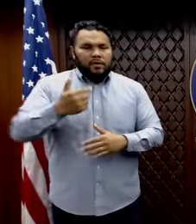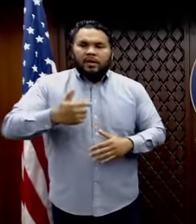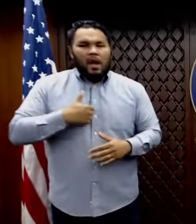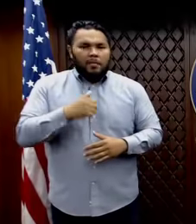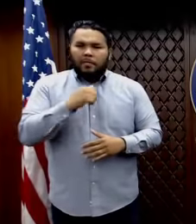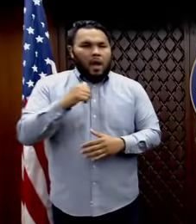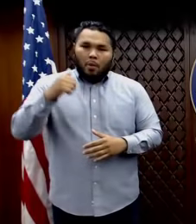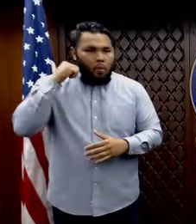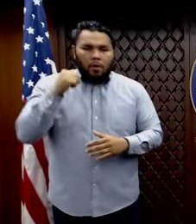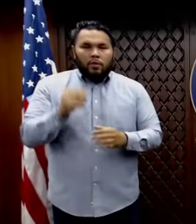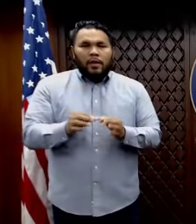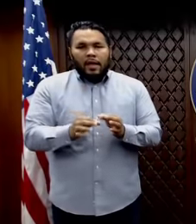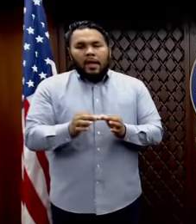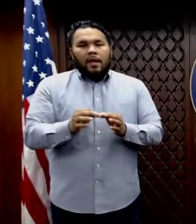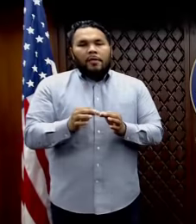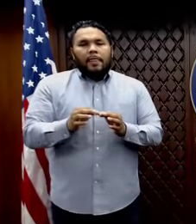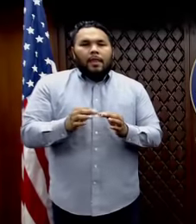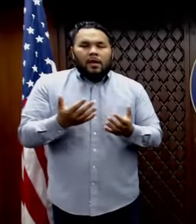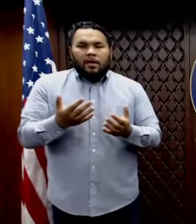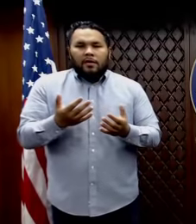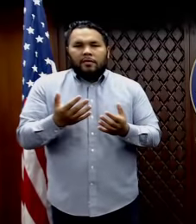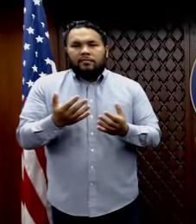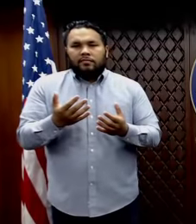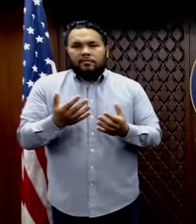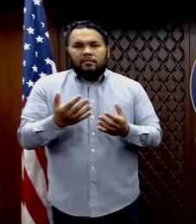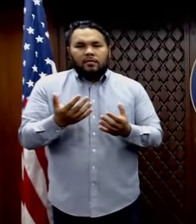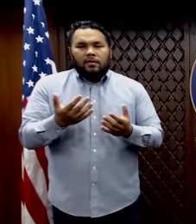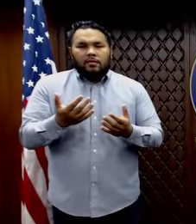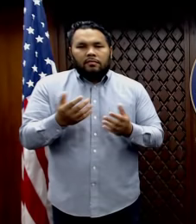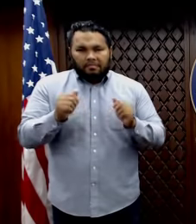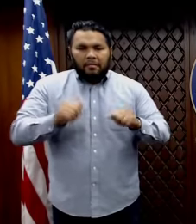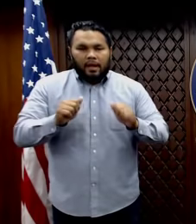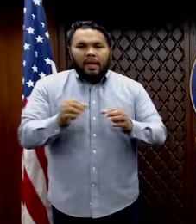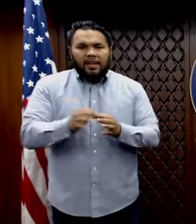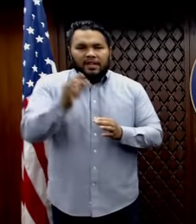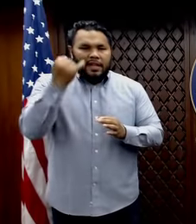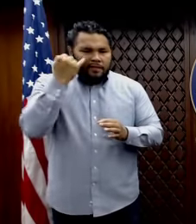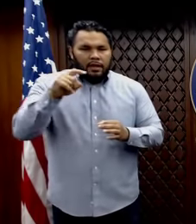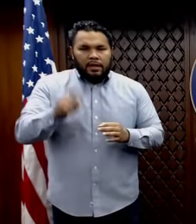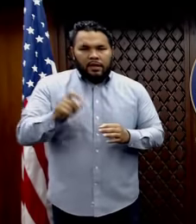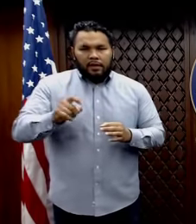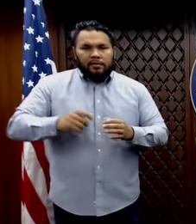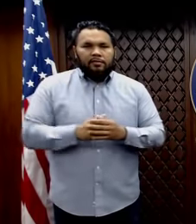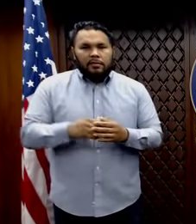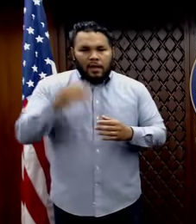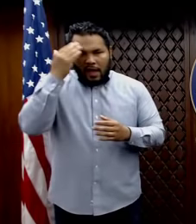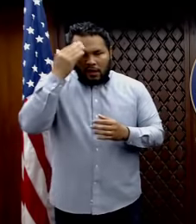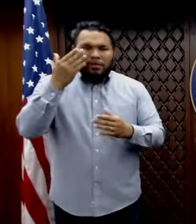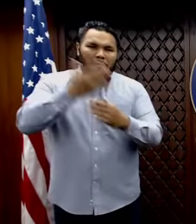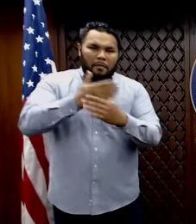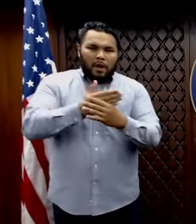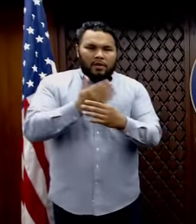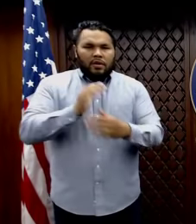this as needed. This administration is aware that this has caused an upheaval to our daily lives and our